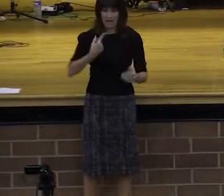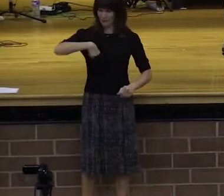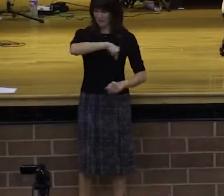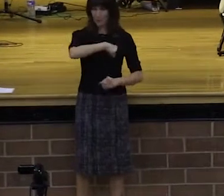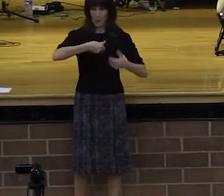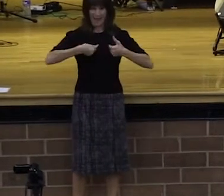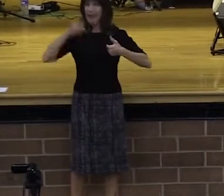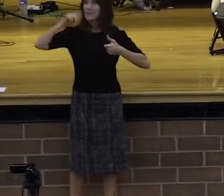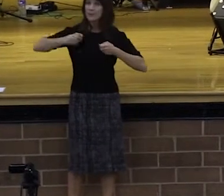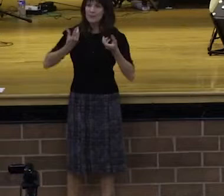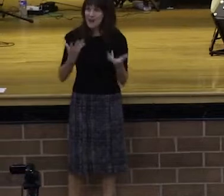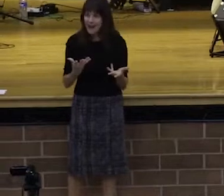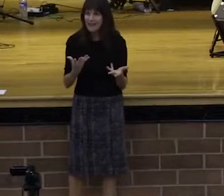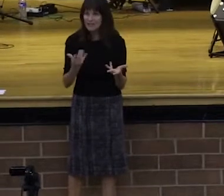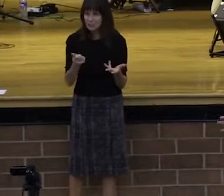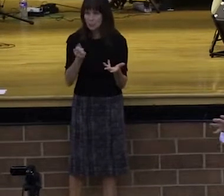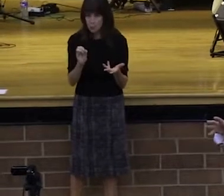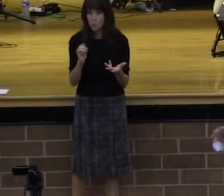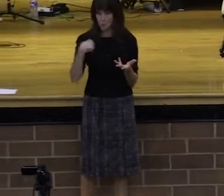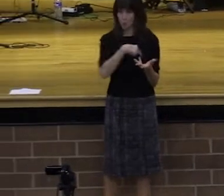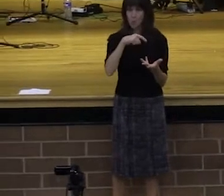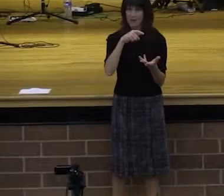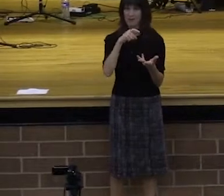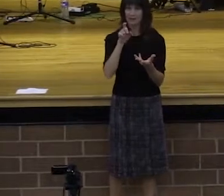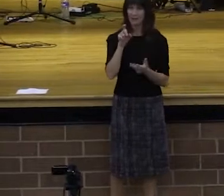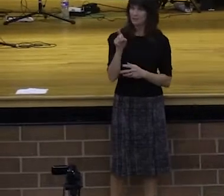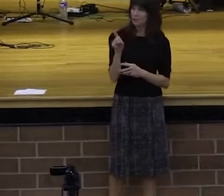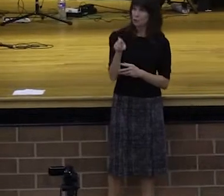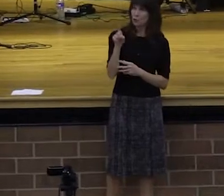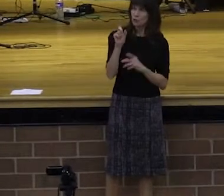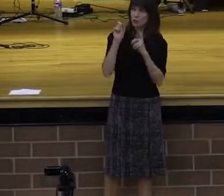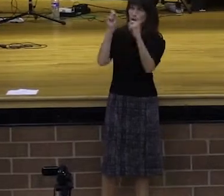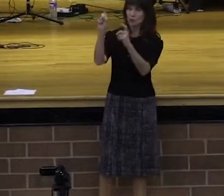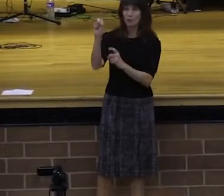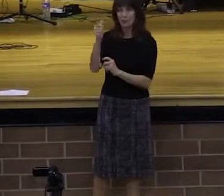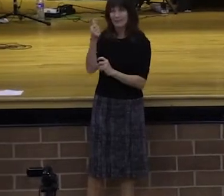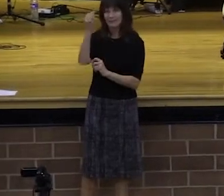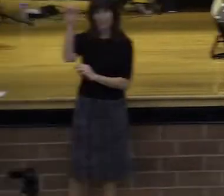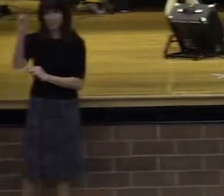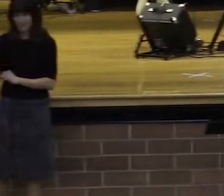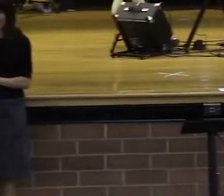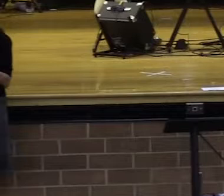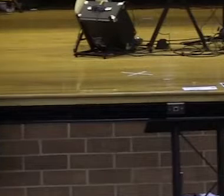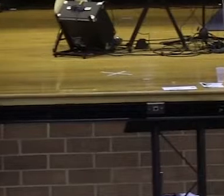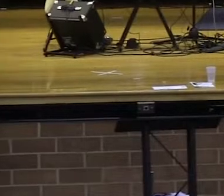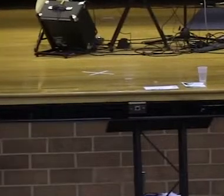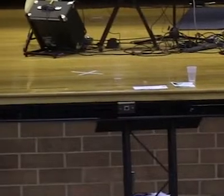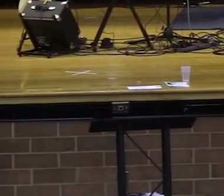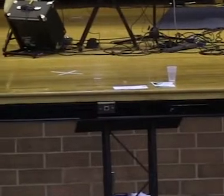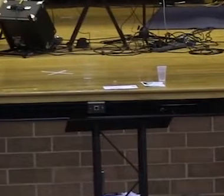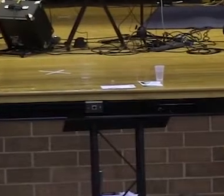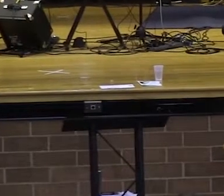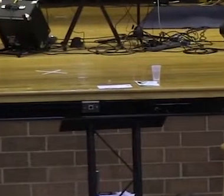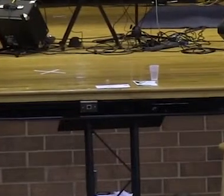love belongs to Him, and as we receive love, we give love. And as we receive our wealth and receive our income, we should be, just like